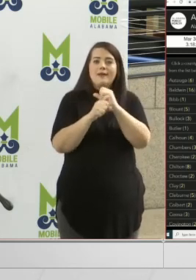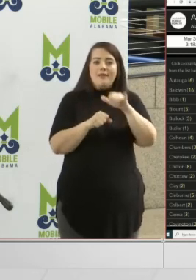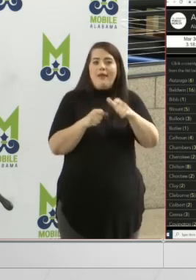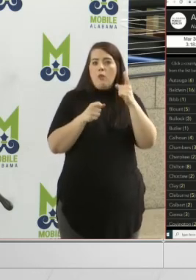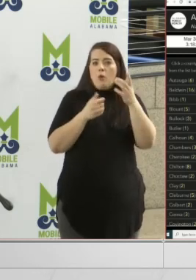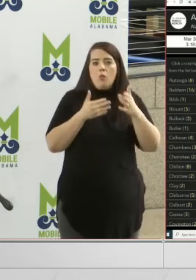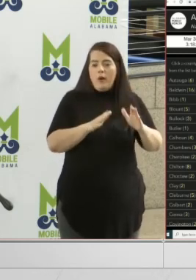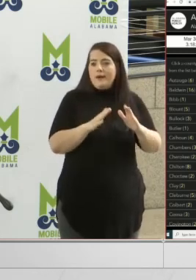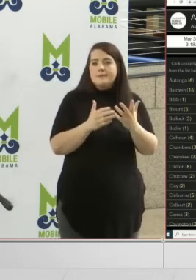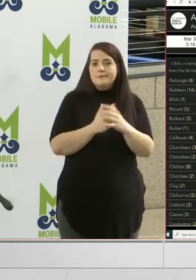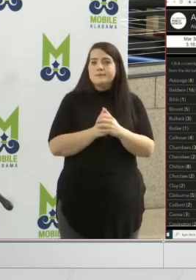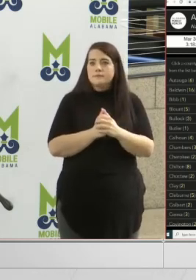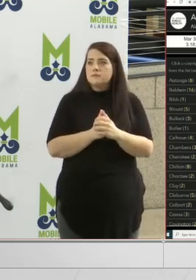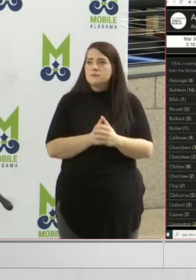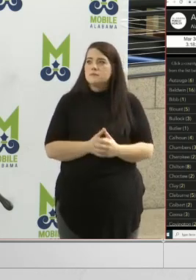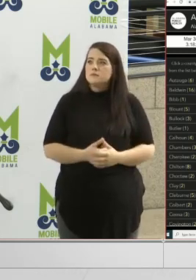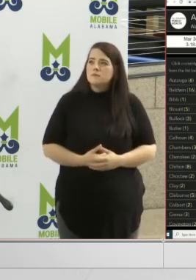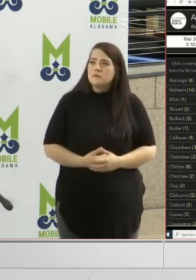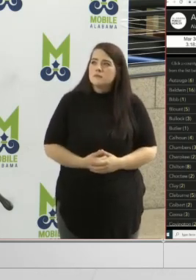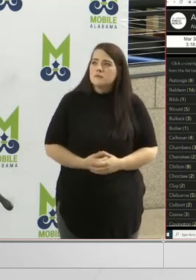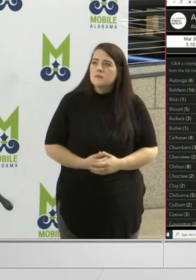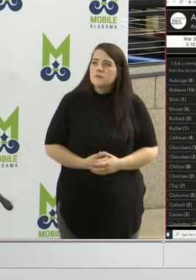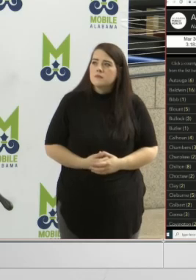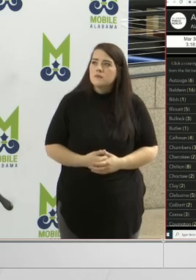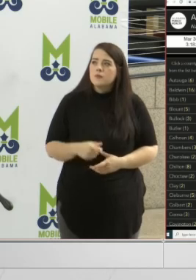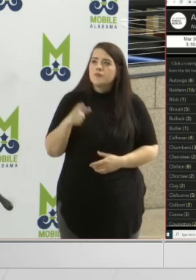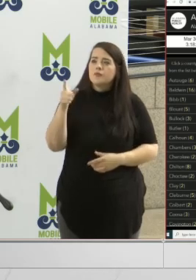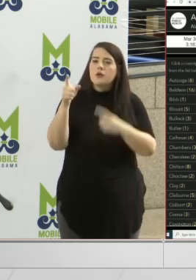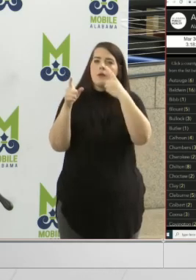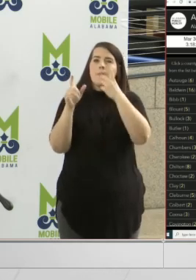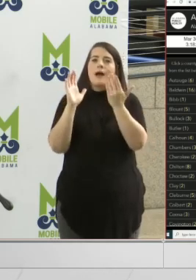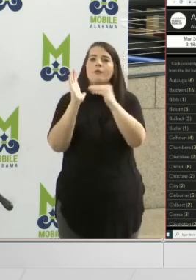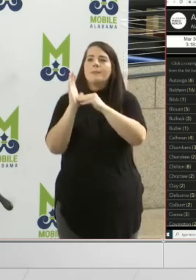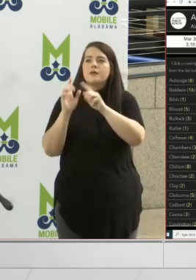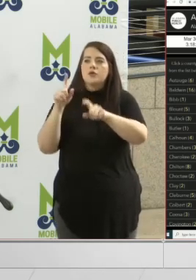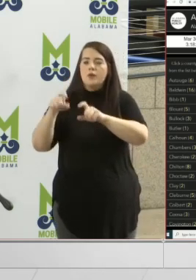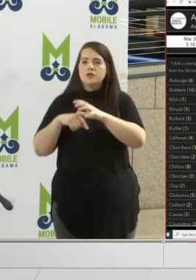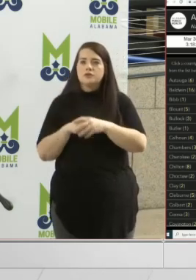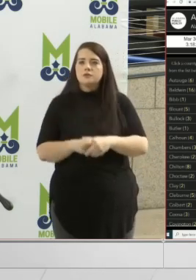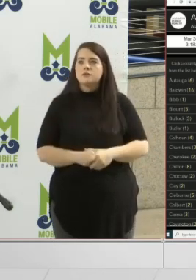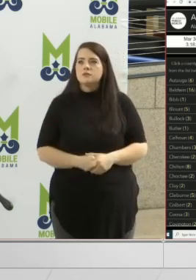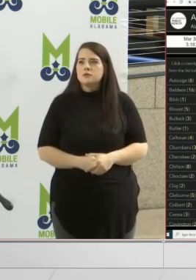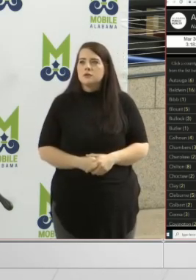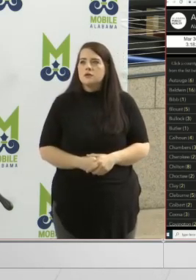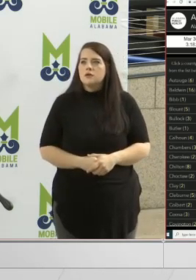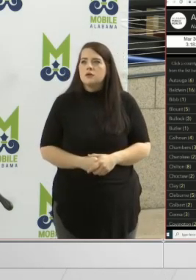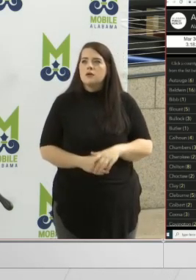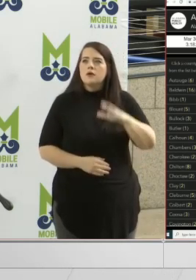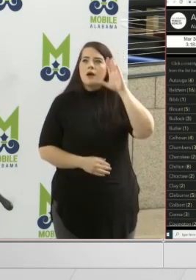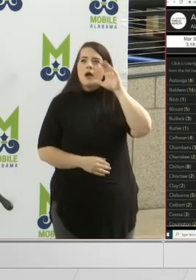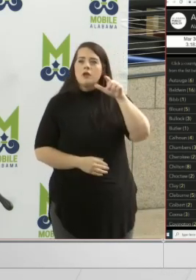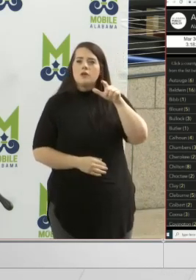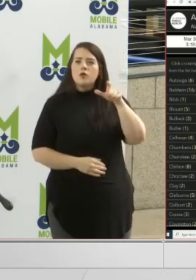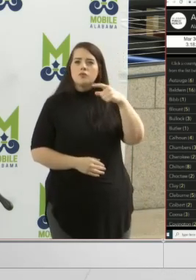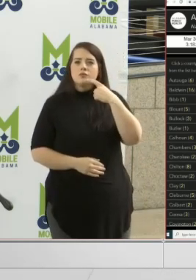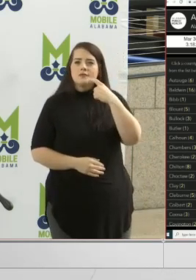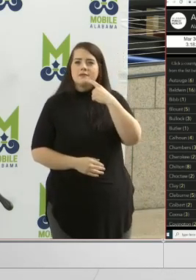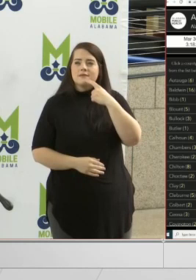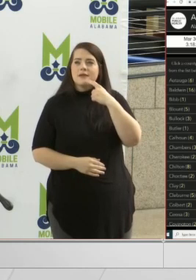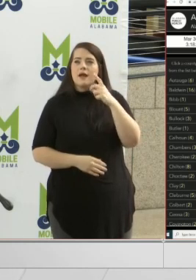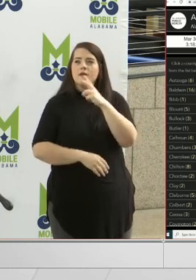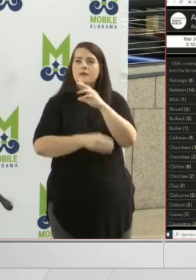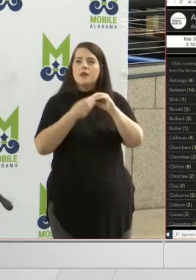way or the other. Pardon? Perfect question. Oh, yes, I'm sorry. Good. I know you guys said that the number of